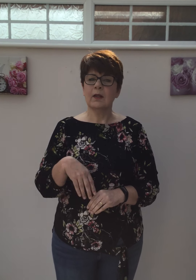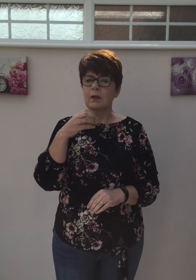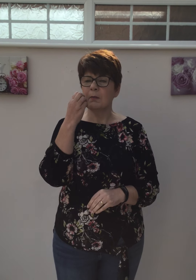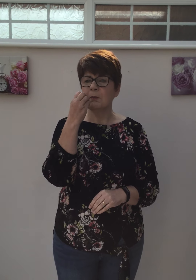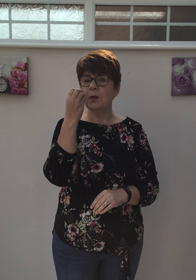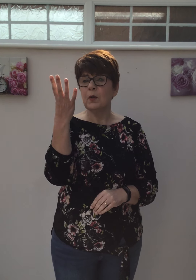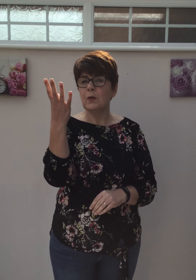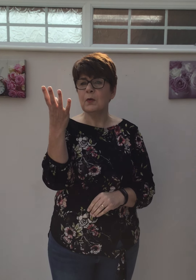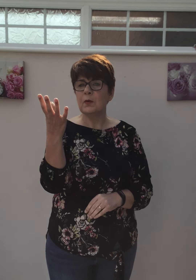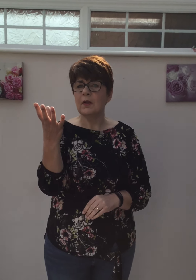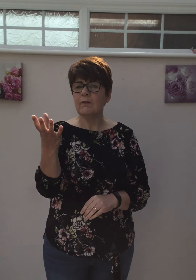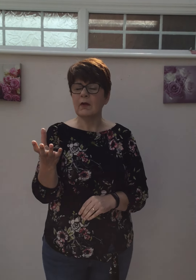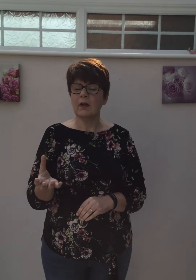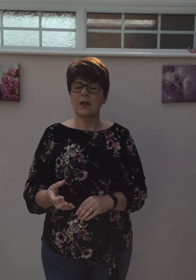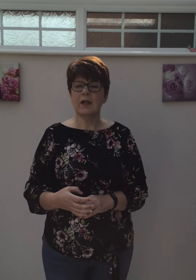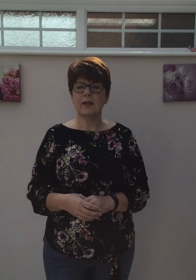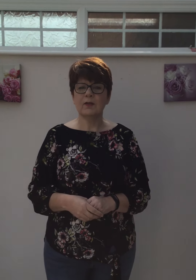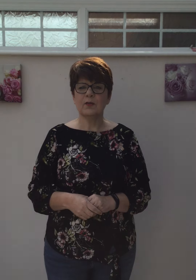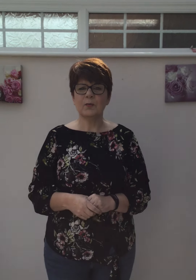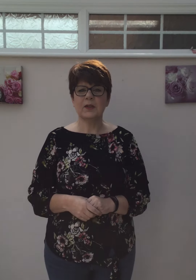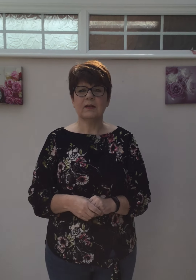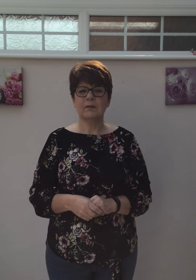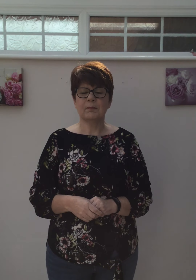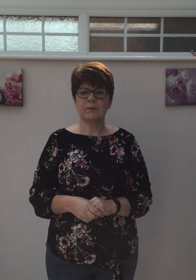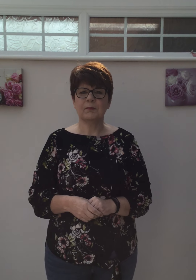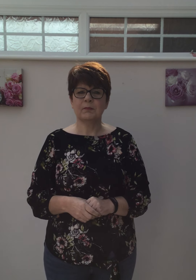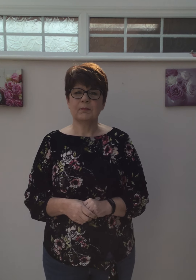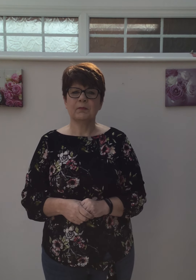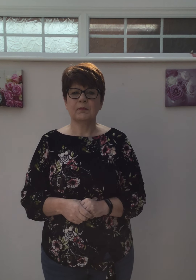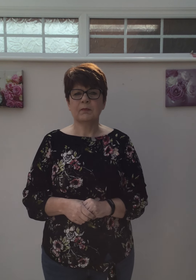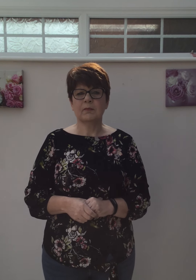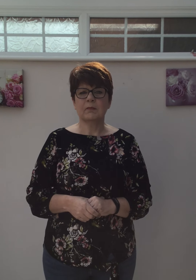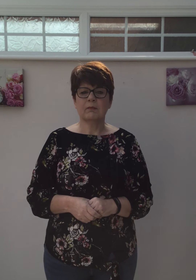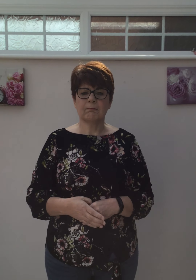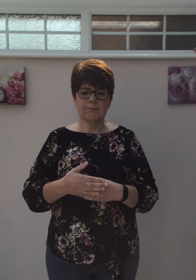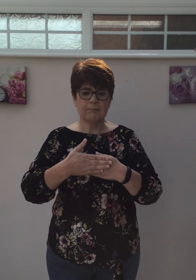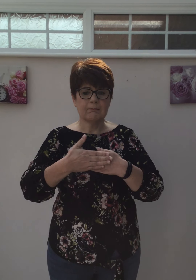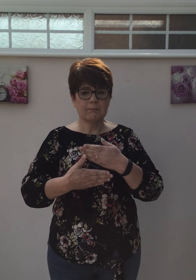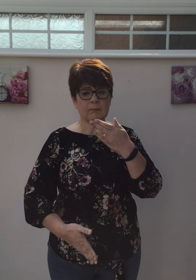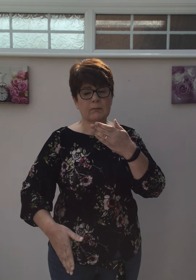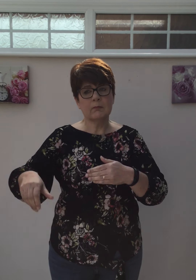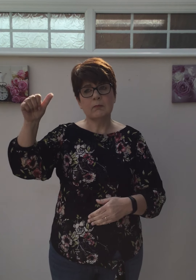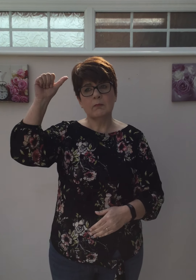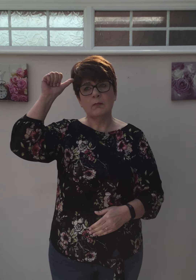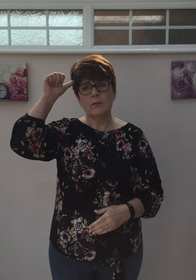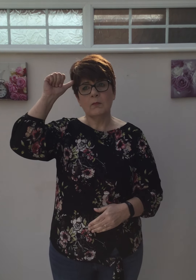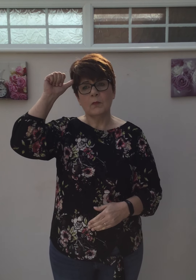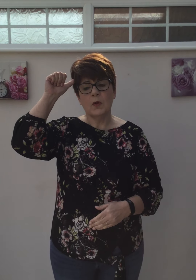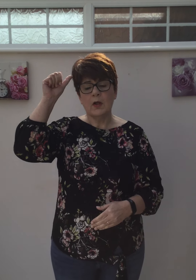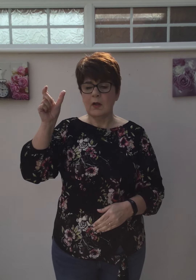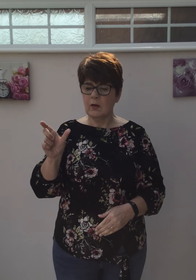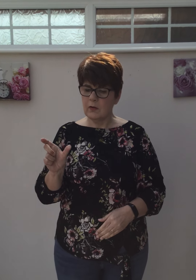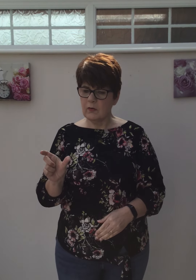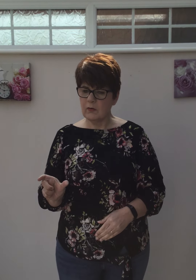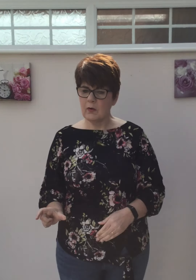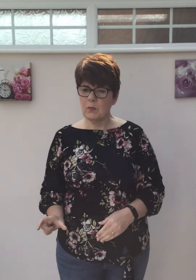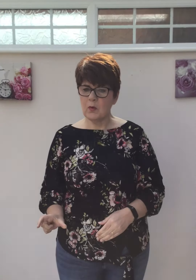Beautiful and sweet I never knew you were There's someone